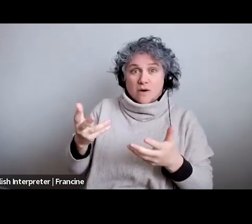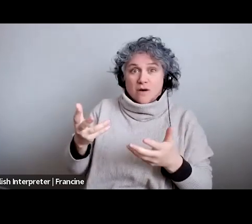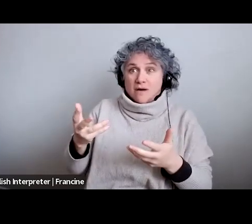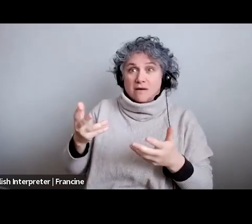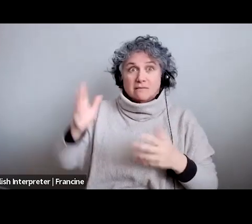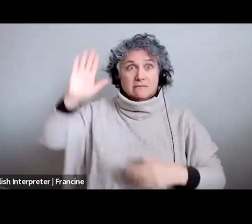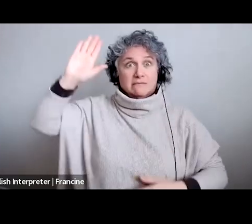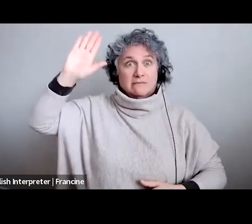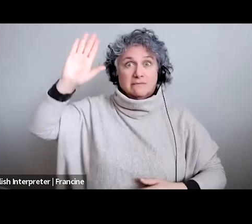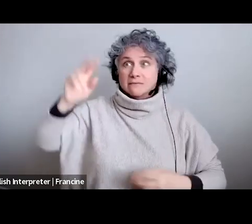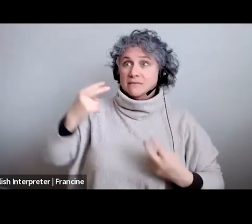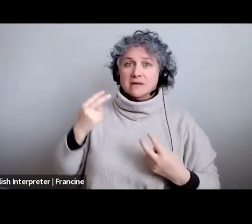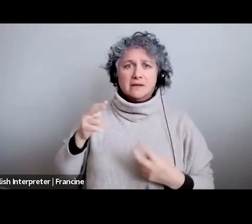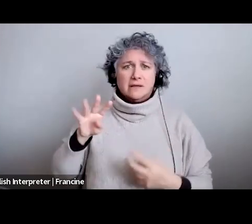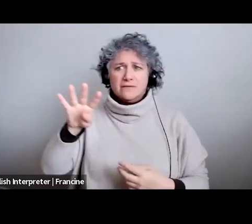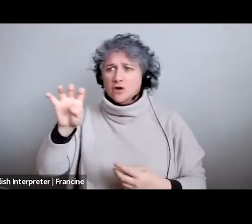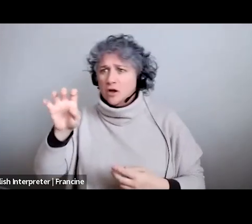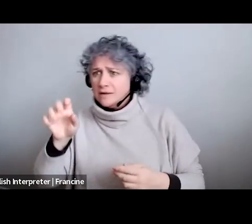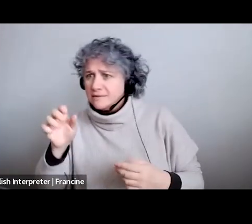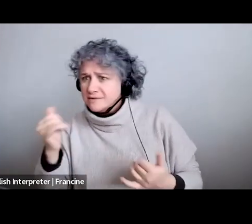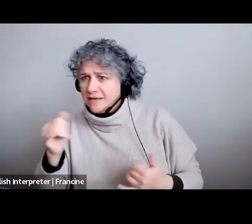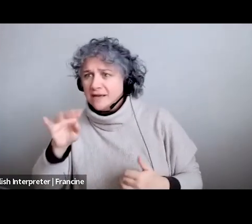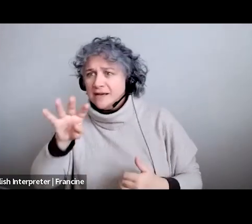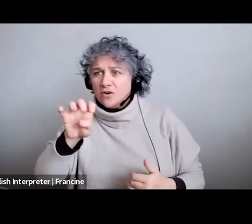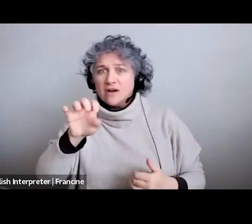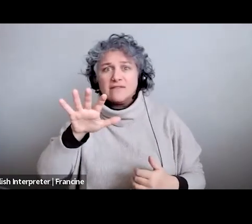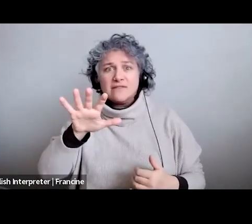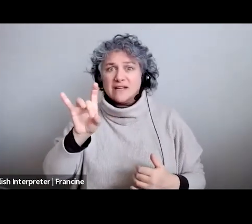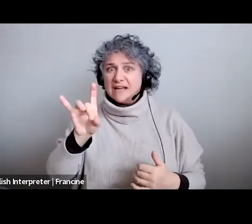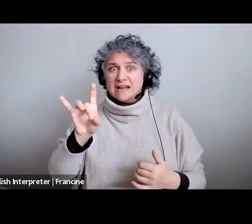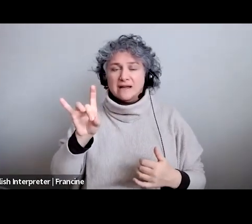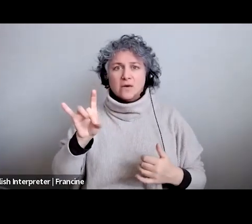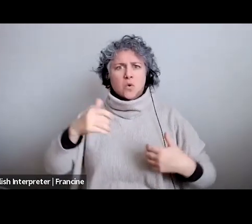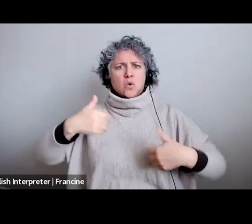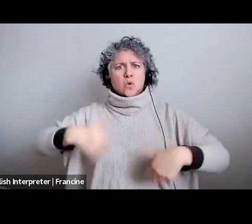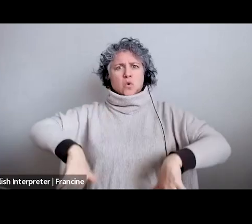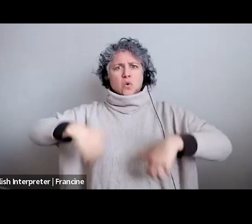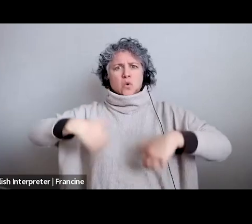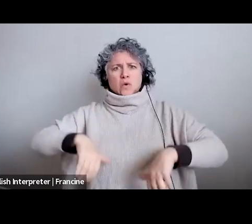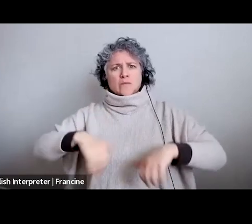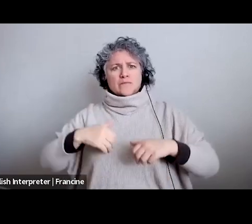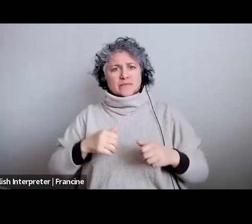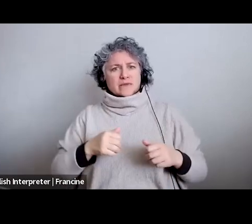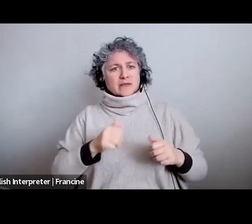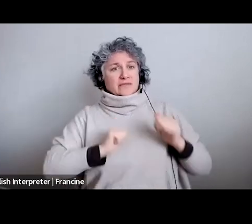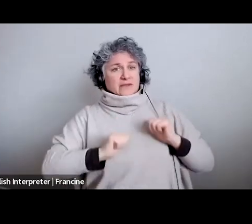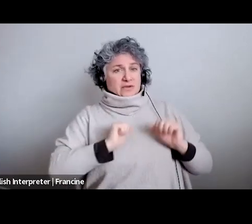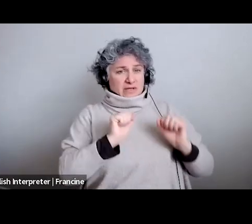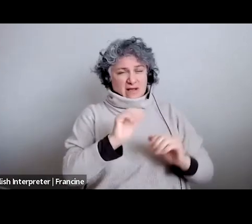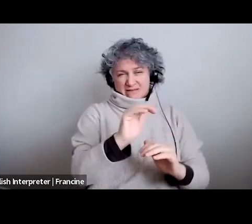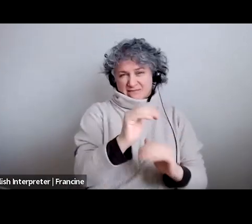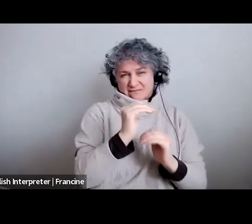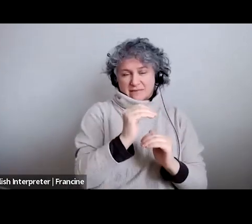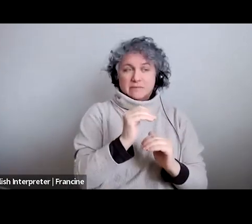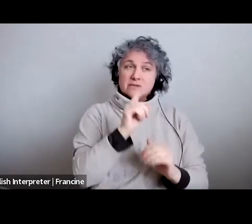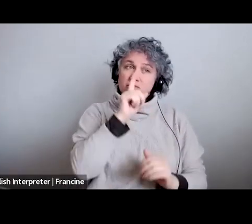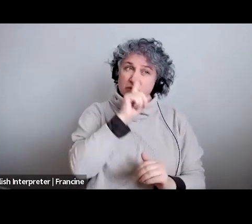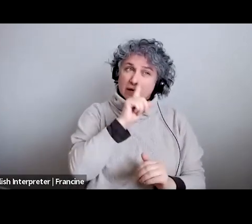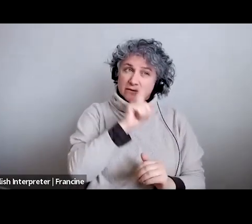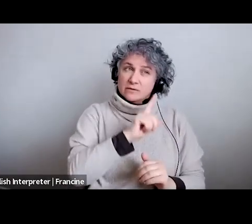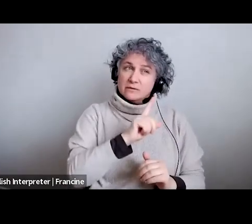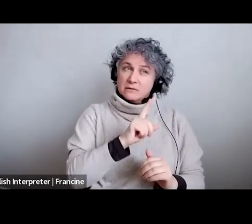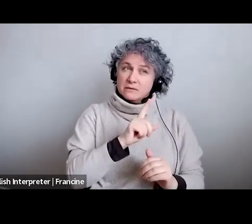there's 400 people or whatever how many people is that theater going to be able to actually audition unless it's maybe stratford who has